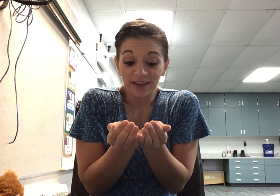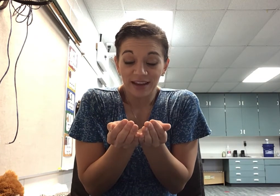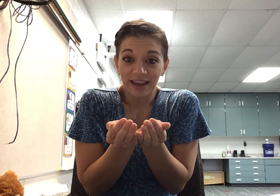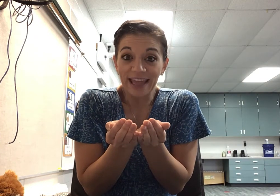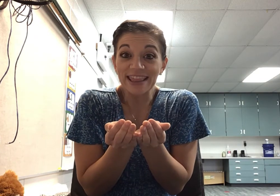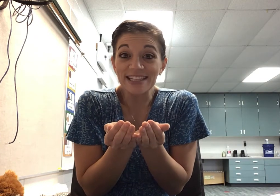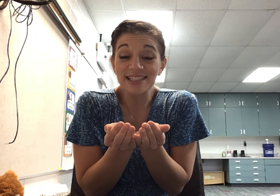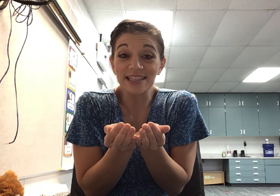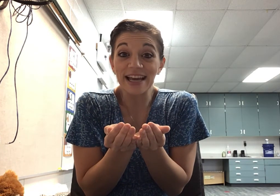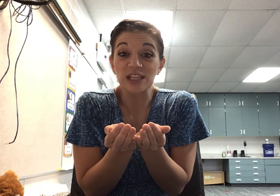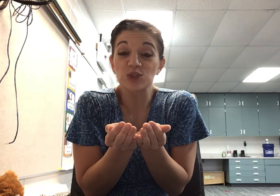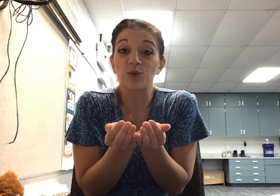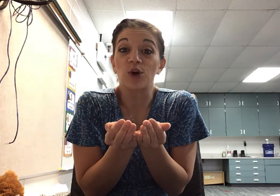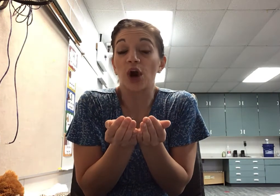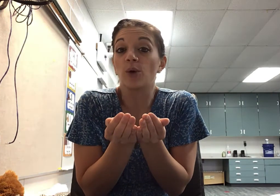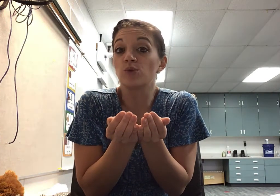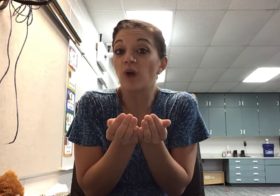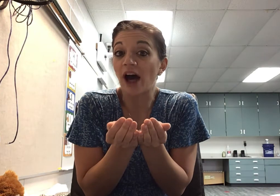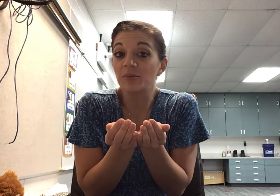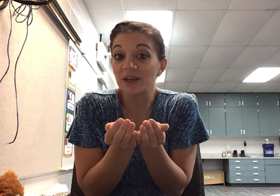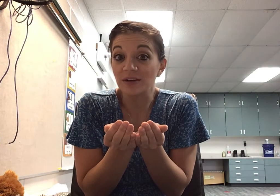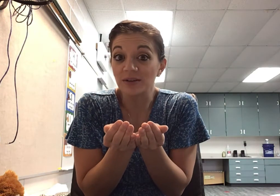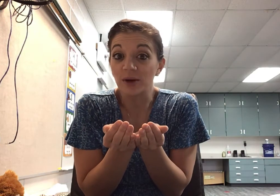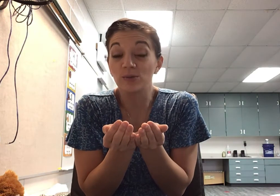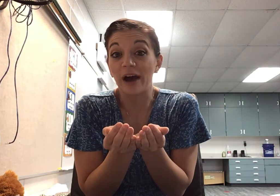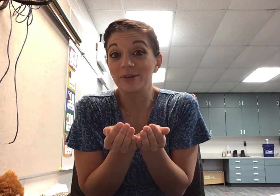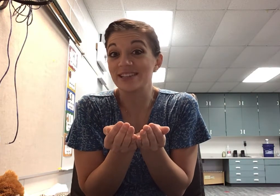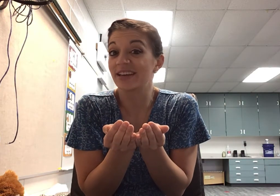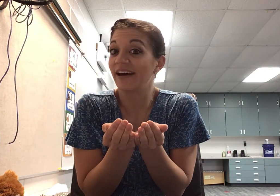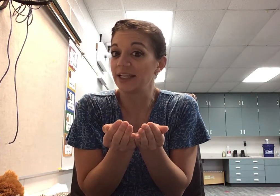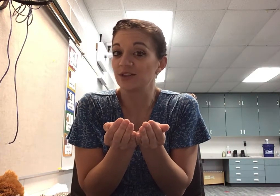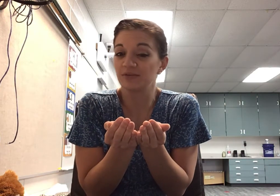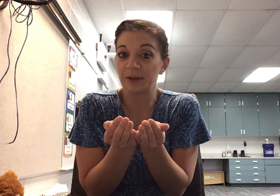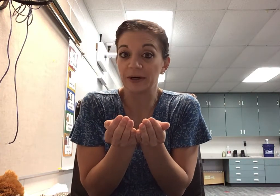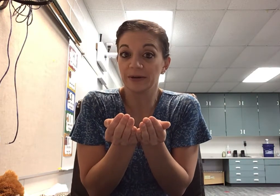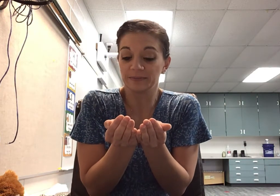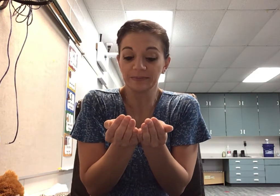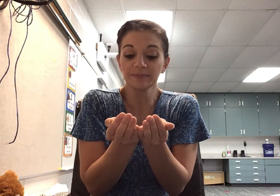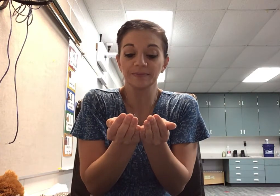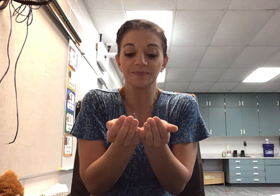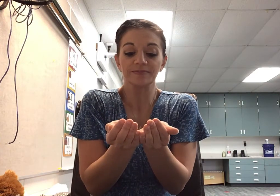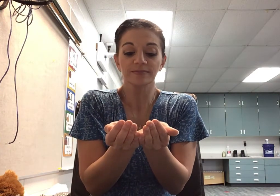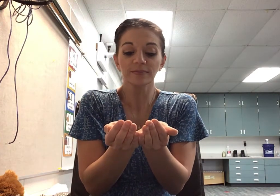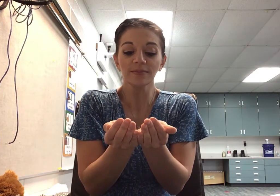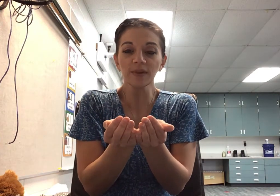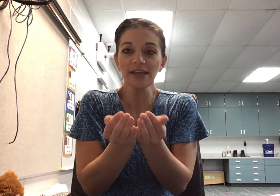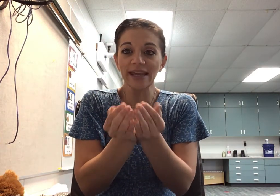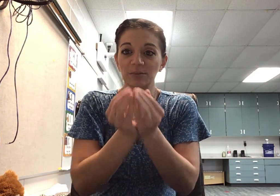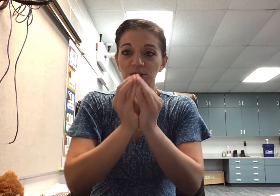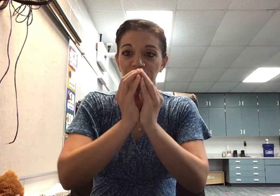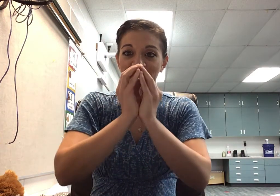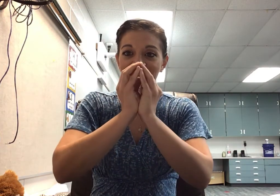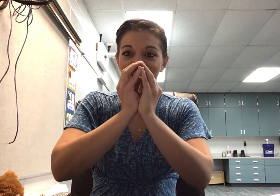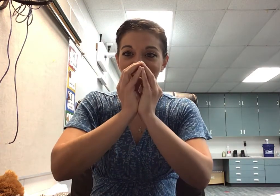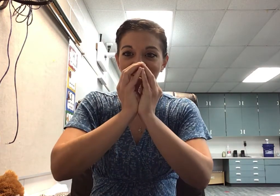And this is a nest for a robin. A robin is a kind of bird. And put your hands like this.